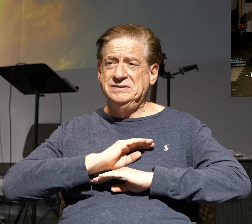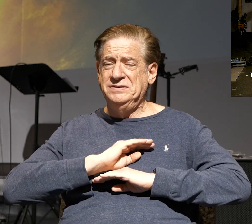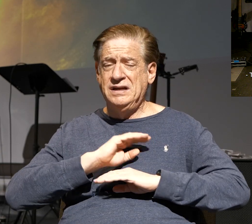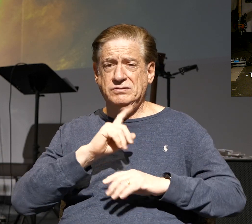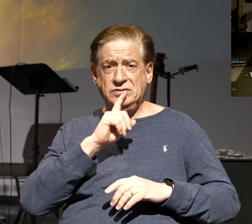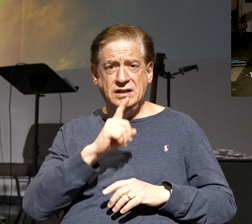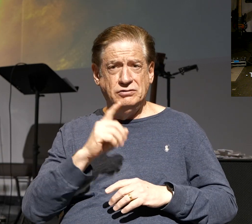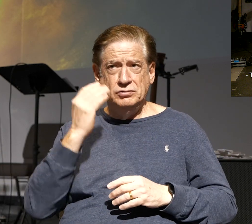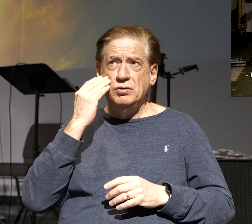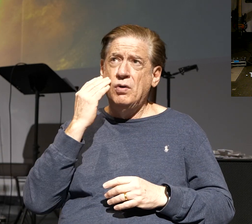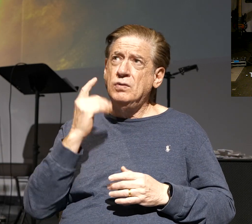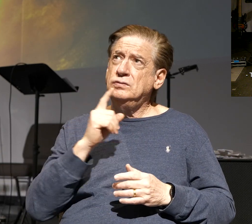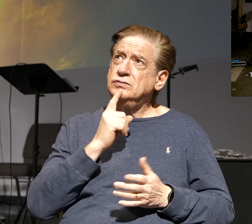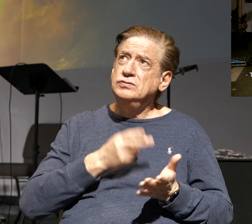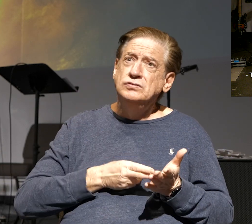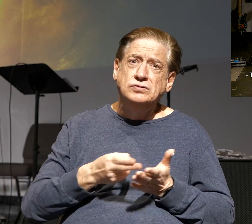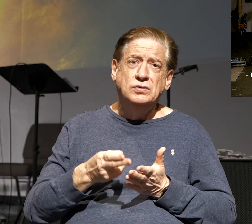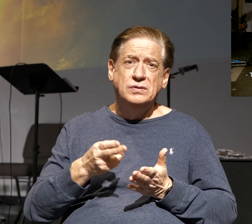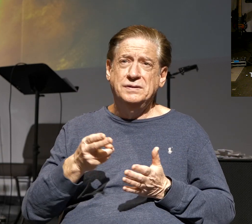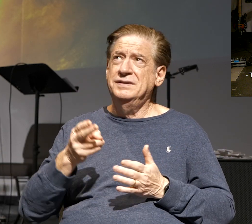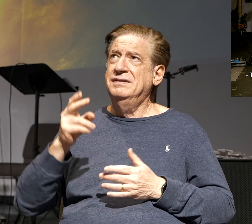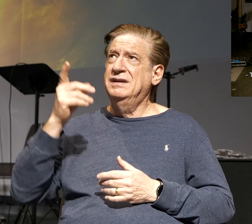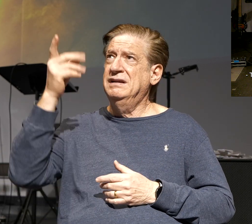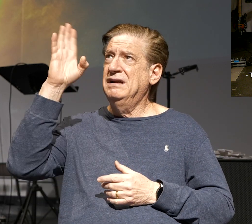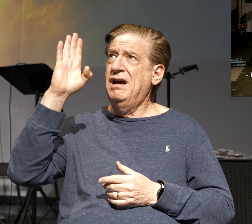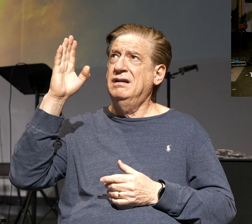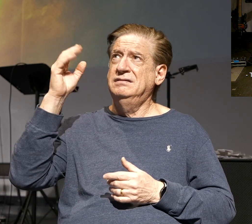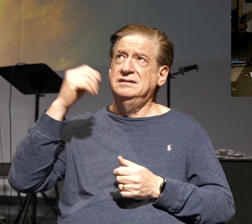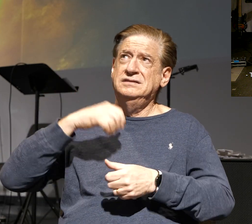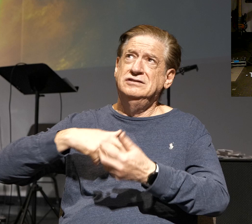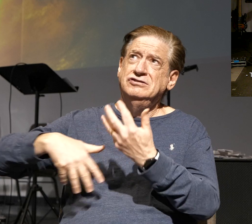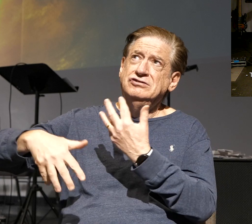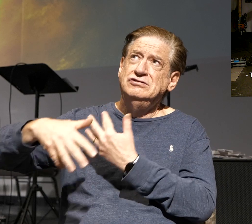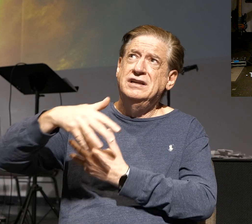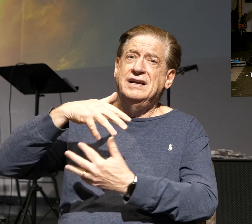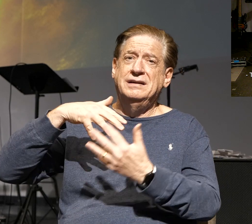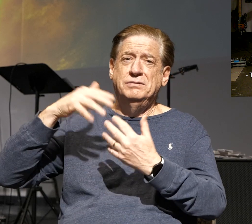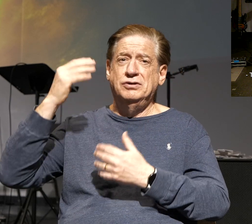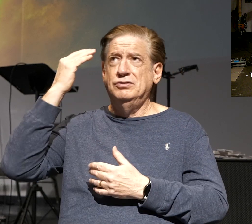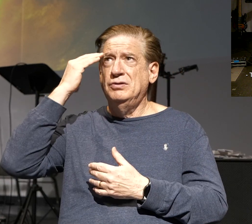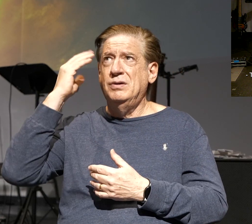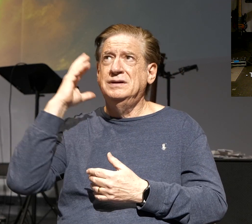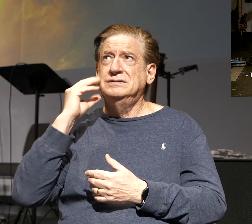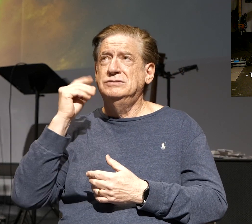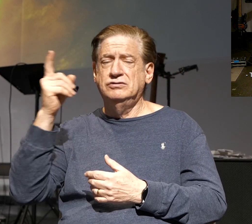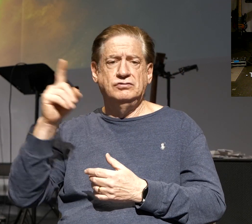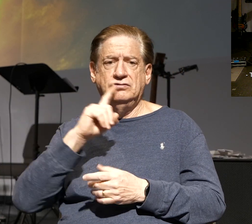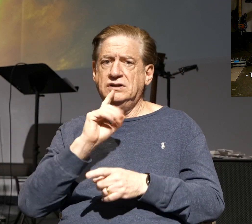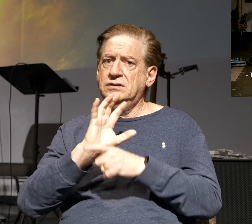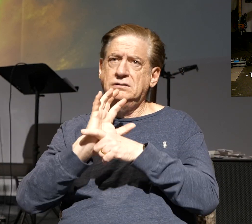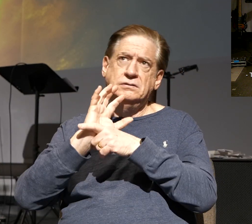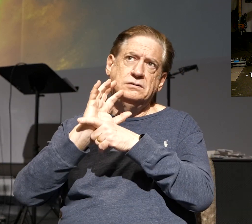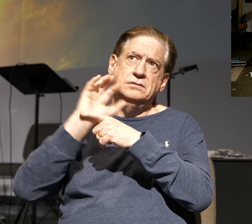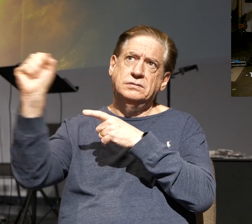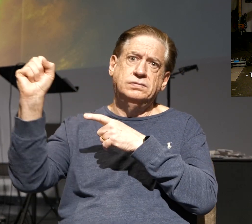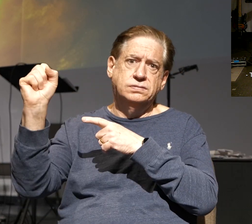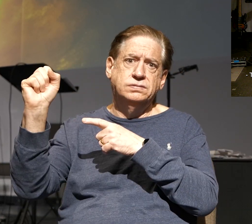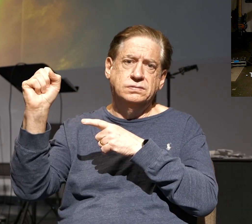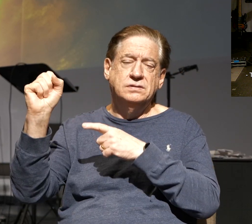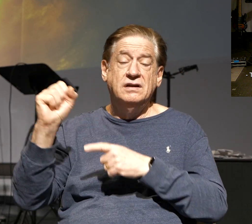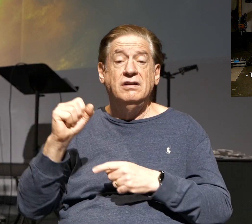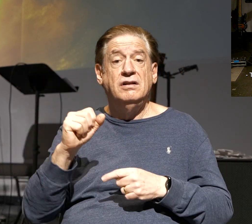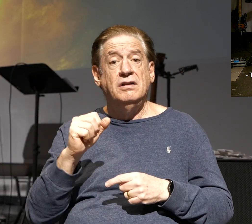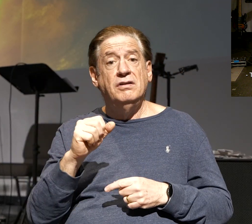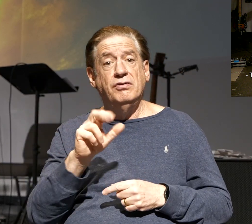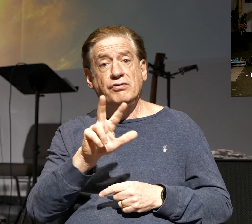living God, to interact with Him, to know Him, and to experience Him. That is, it's out of this world. So there's three parts of this faith.